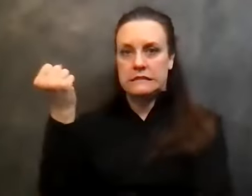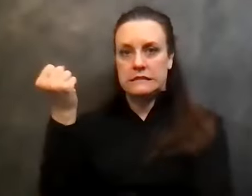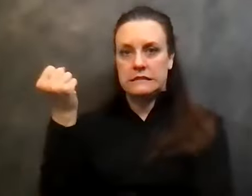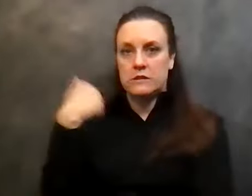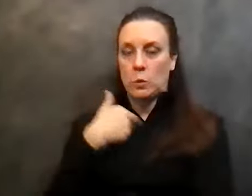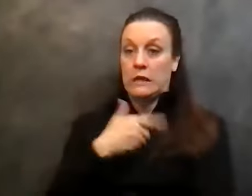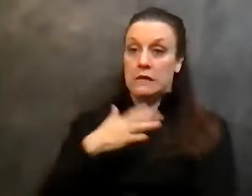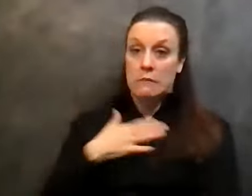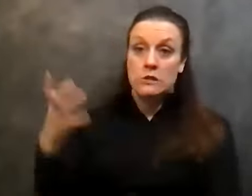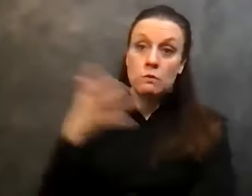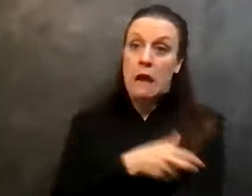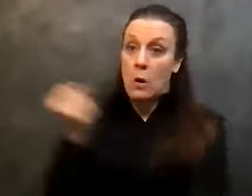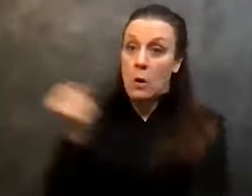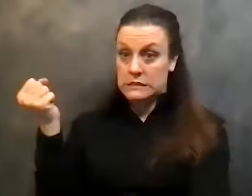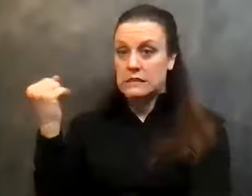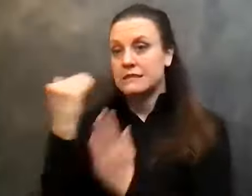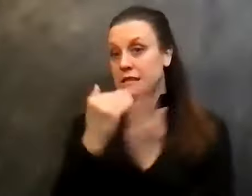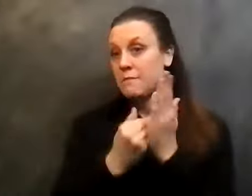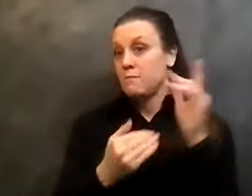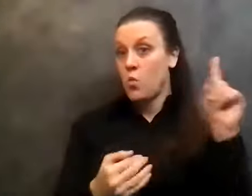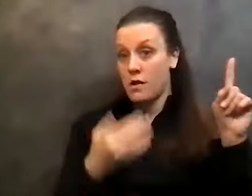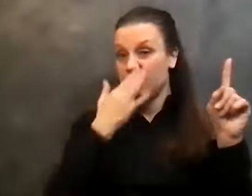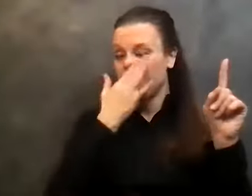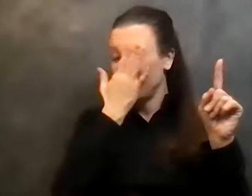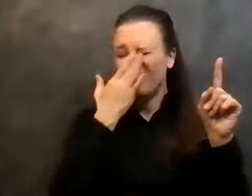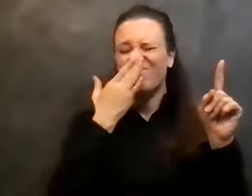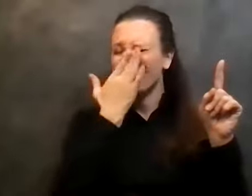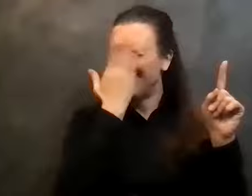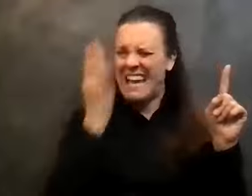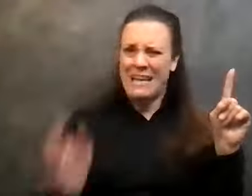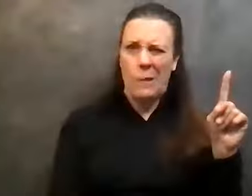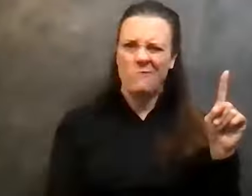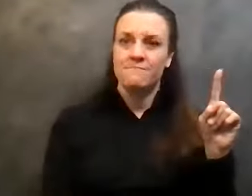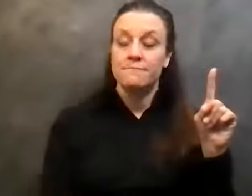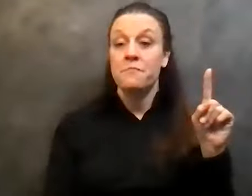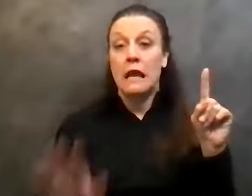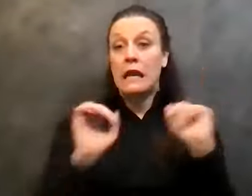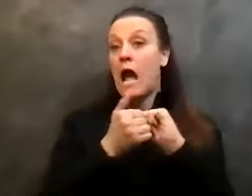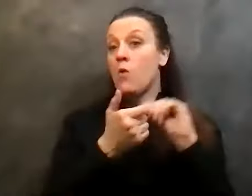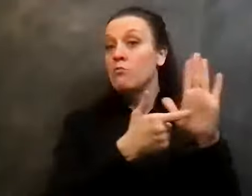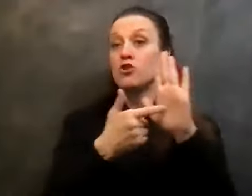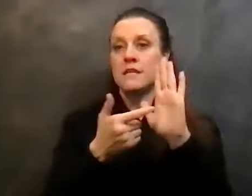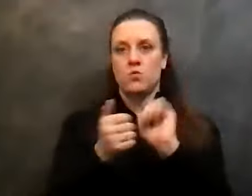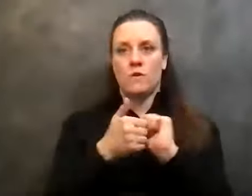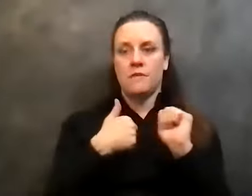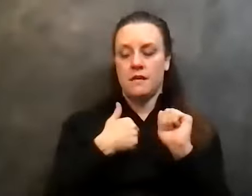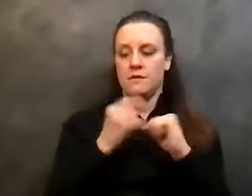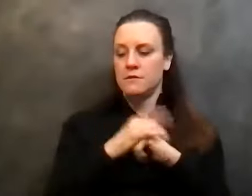to in step one. And, and how that presents with me is no matter